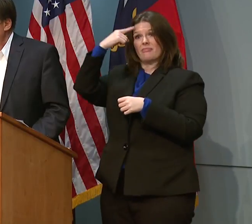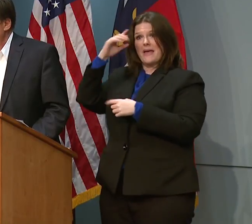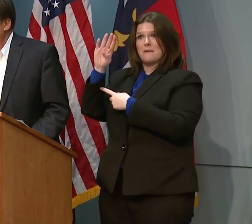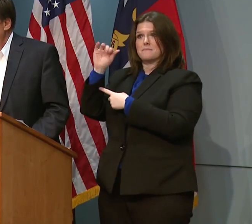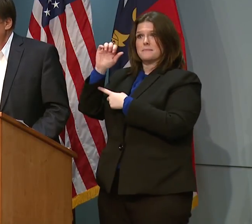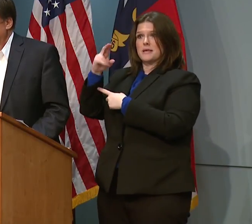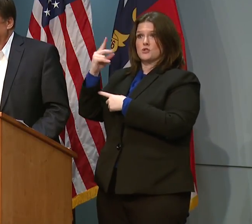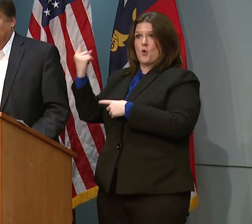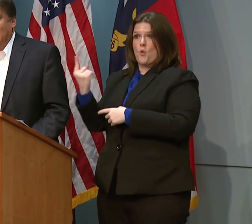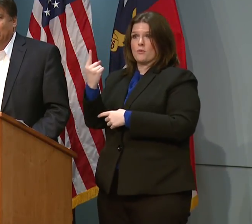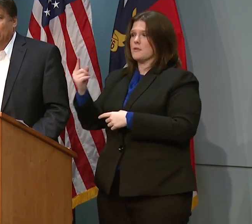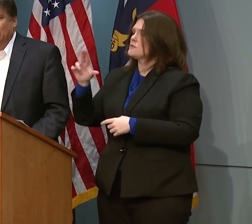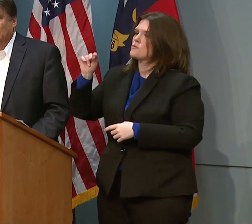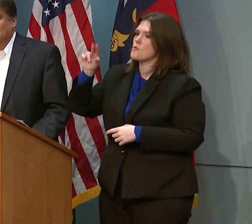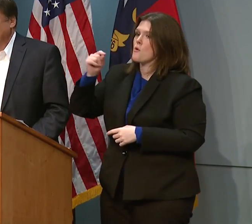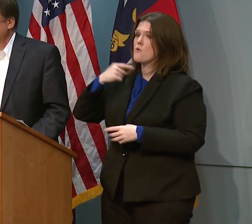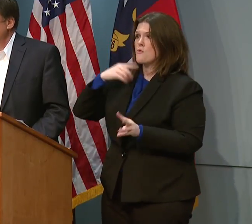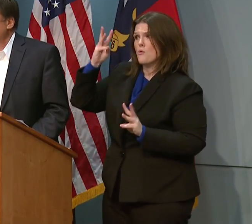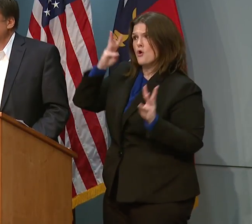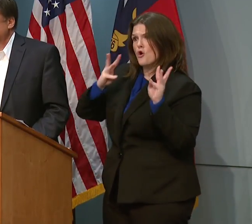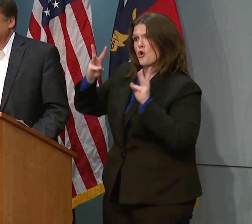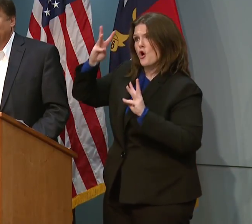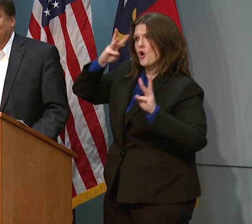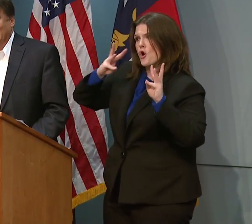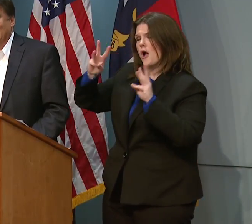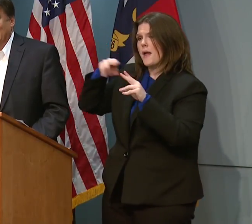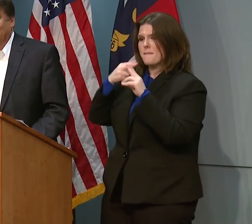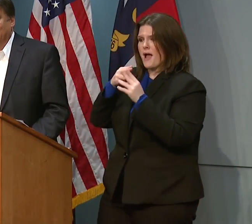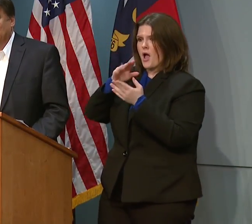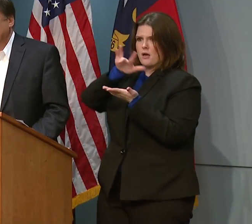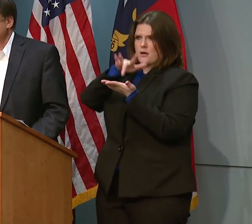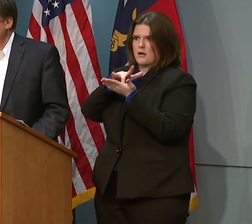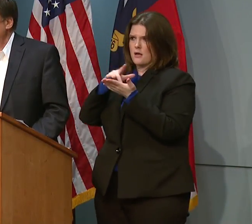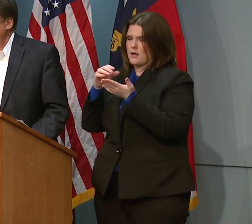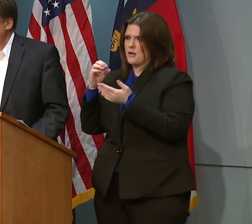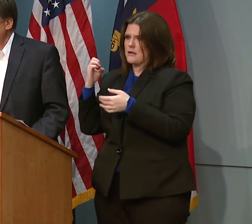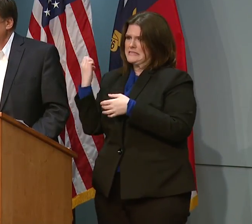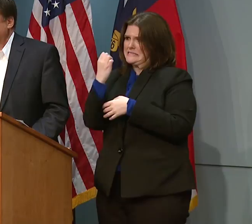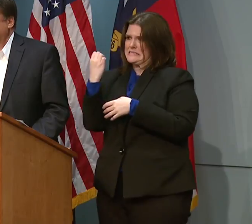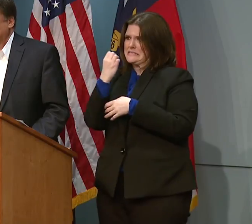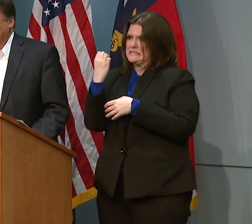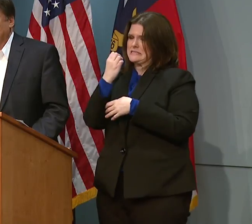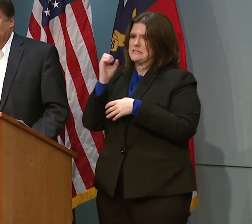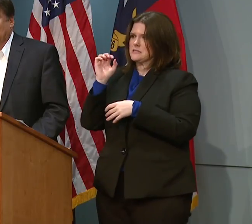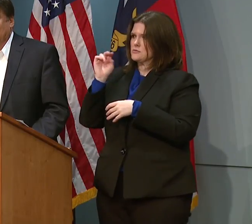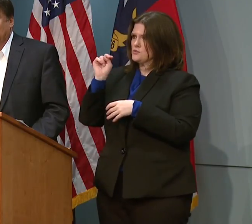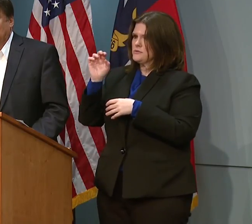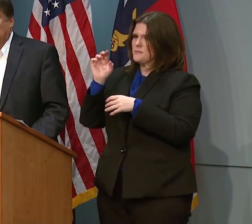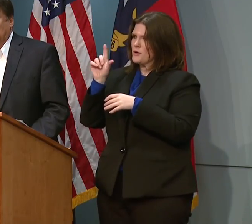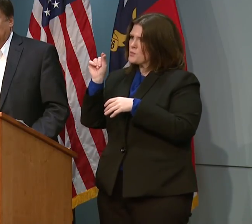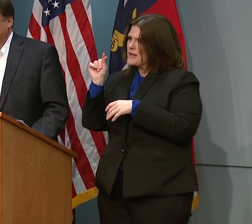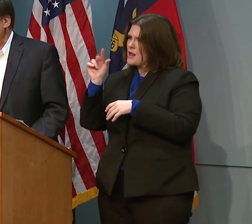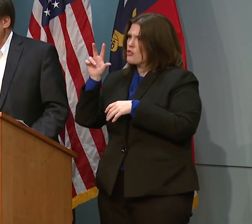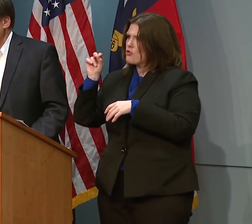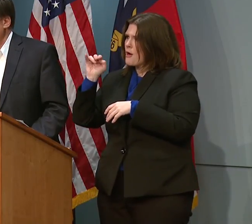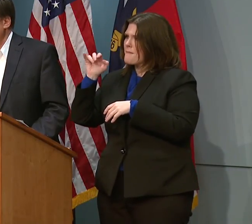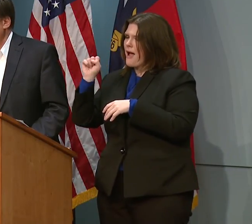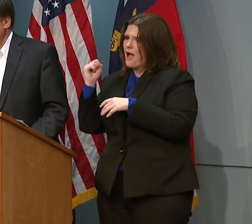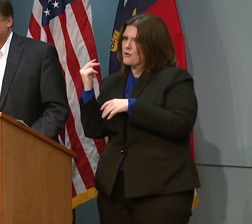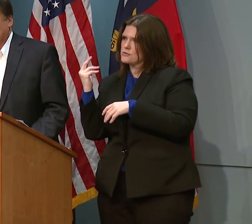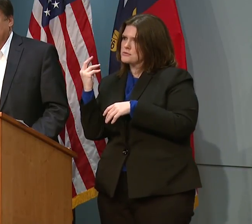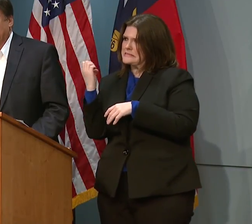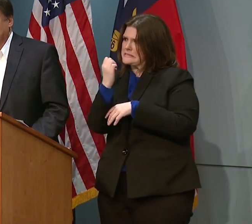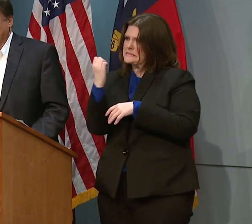beach areas. I'm as concerned or even more concerned about the inland areas, 10 to 20 to 40 miles inland. That's the